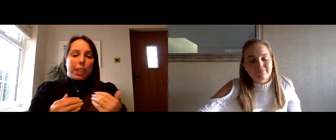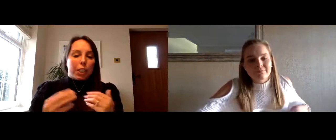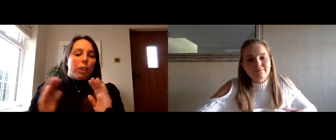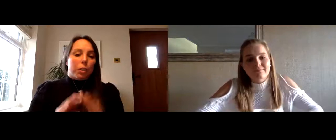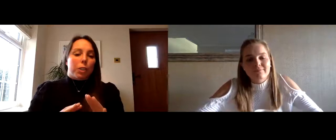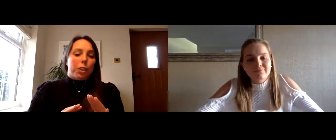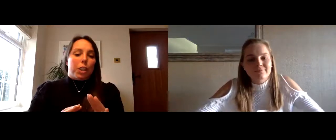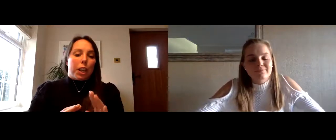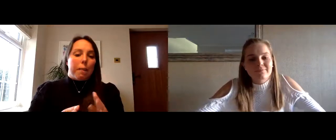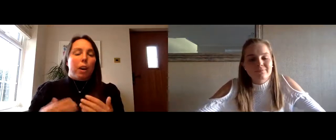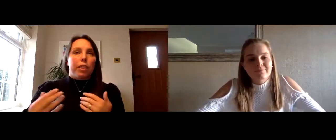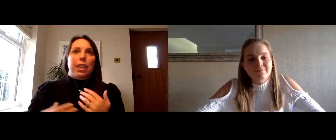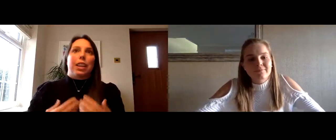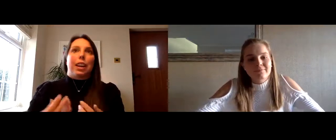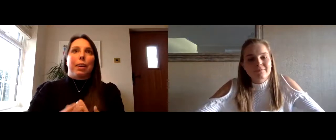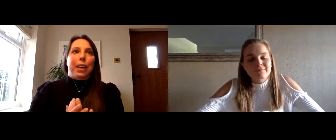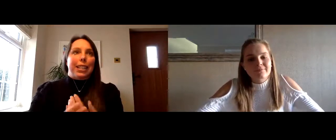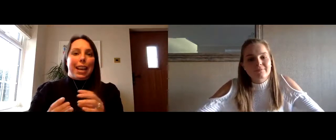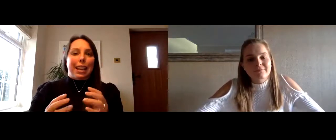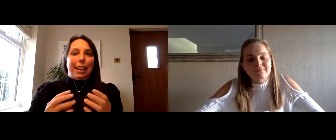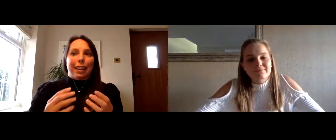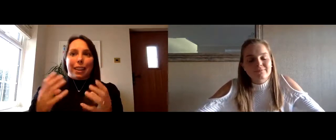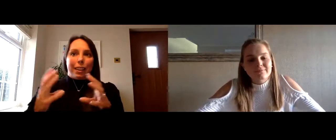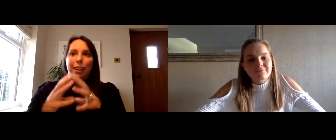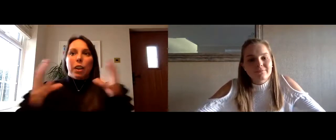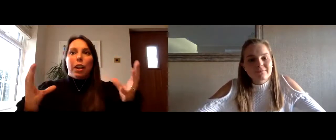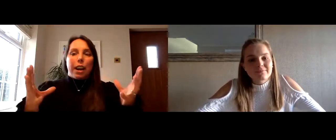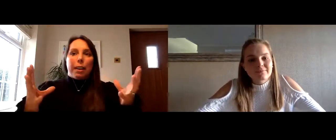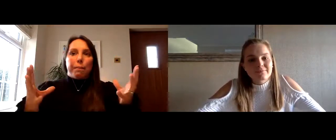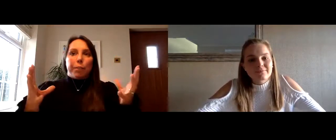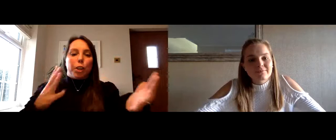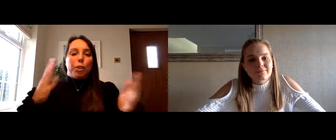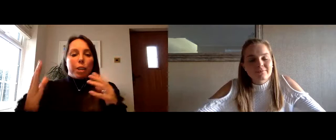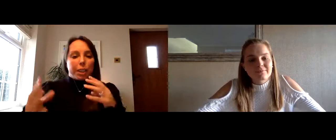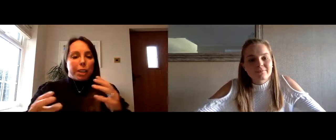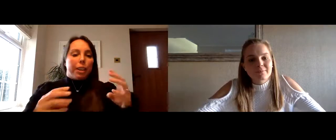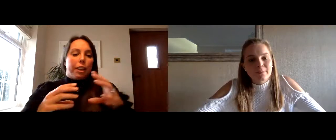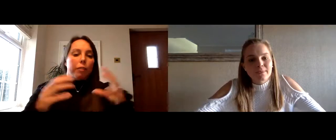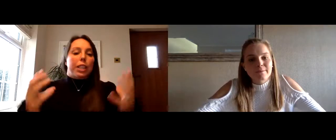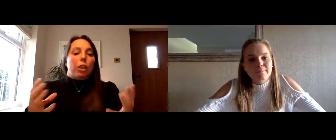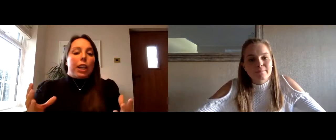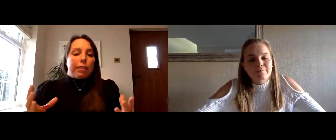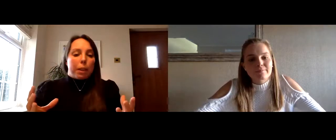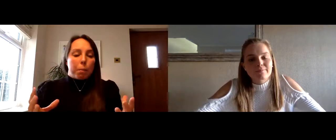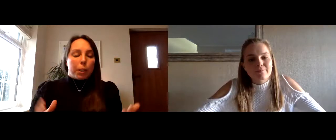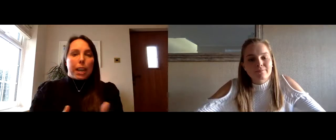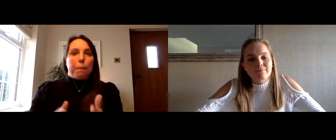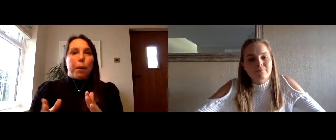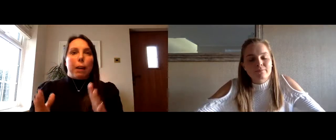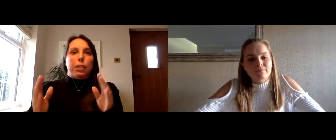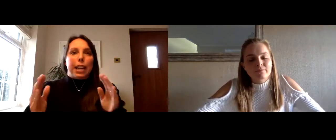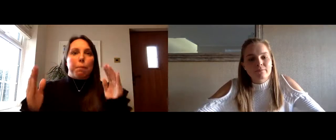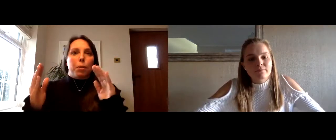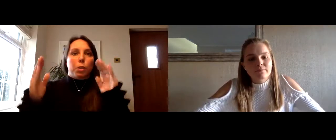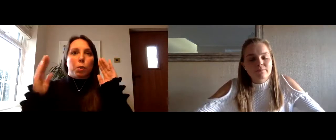as soon as i shut the doors on the gym obviously you're kind of maintaining your um your nutrition and obviously looking after your body